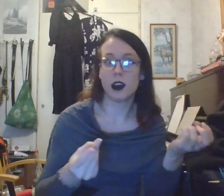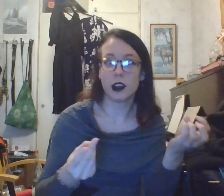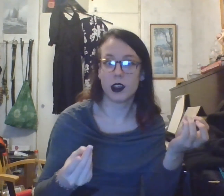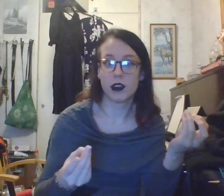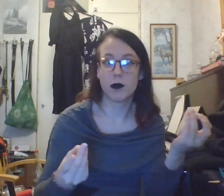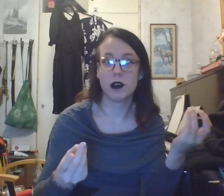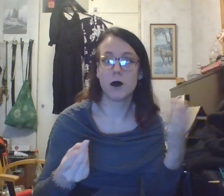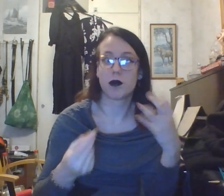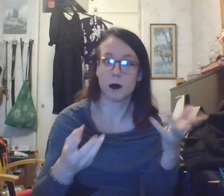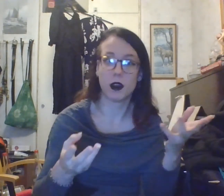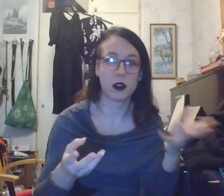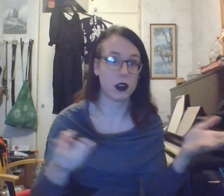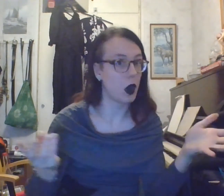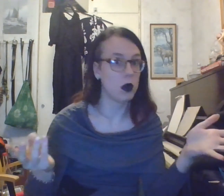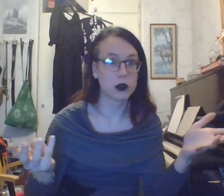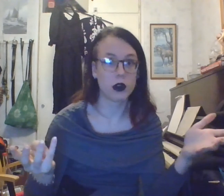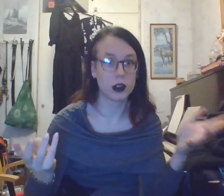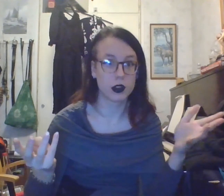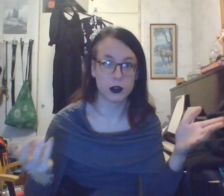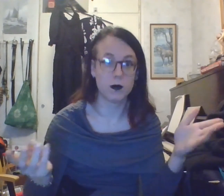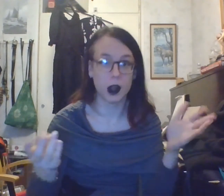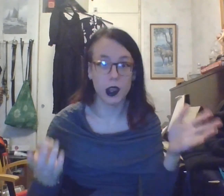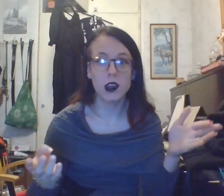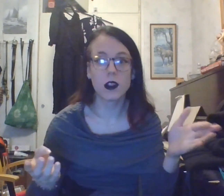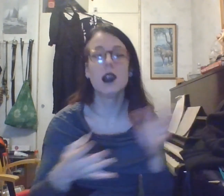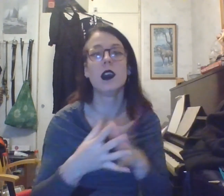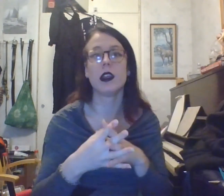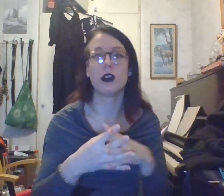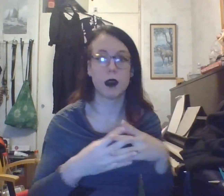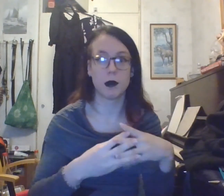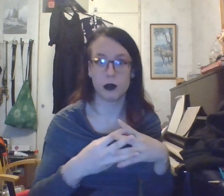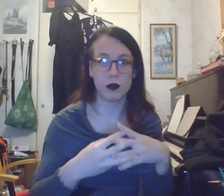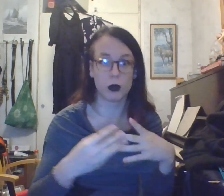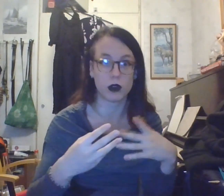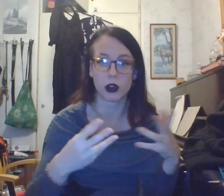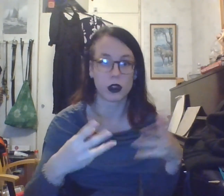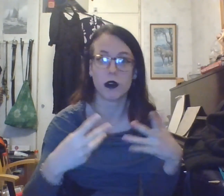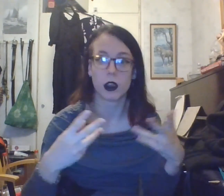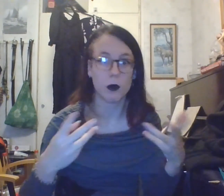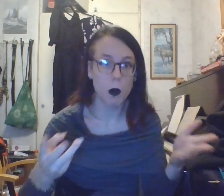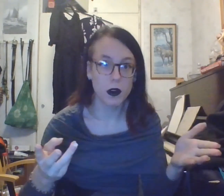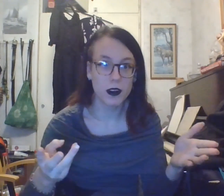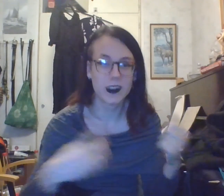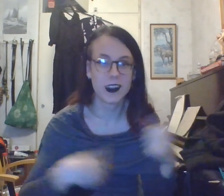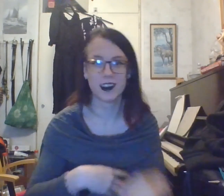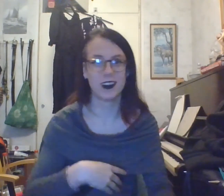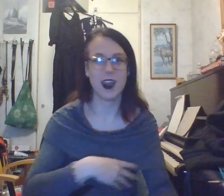Anikerson proposes that all drugs should be legal, you should be able to do all the drugs you fucking want, without